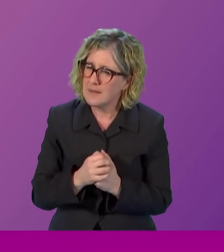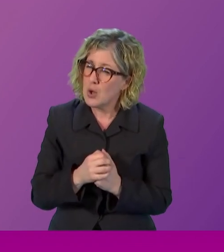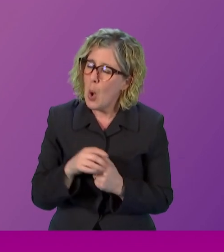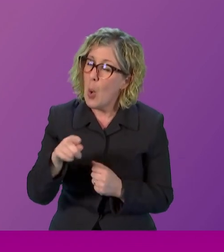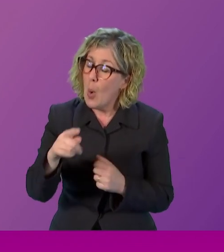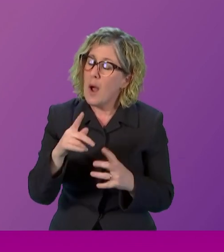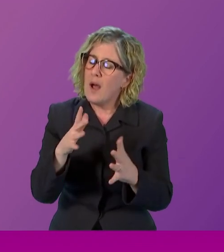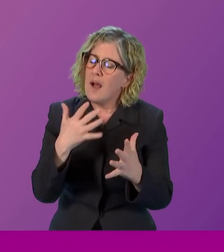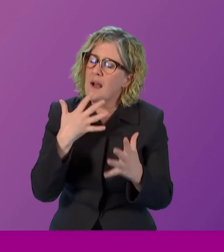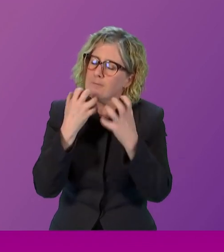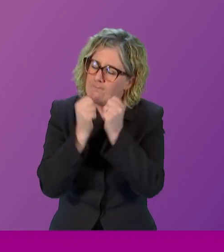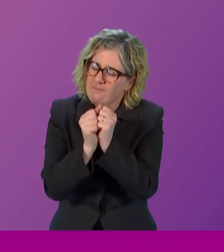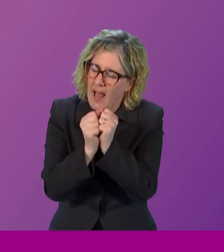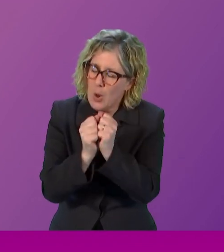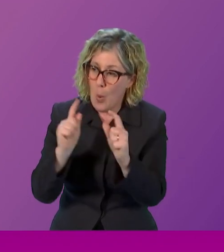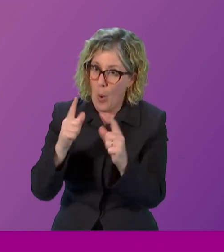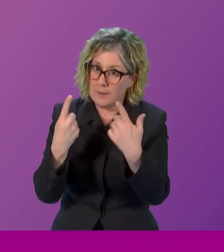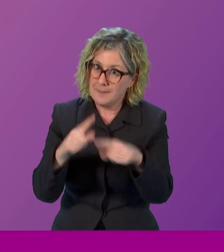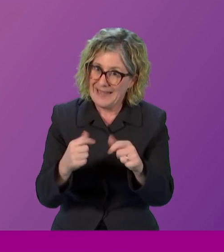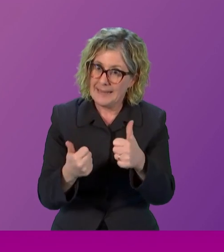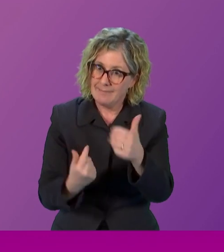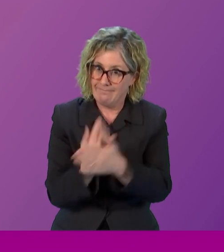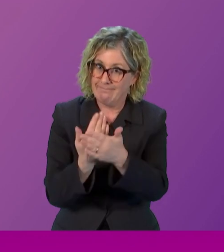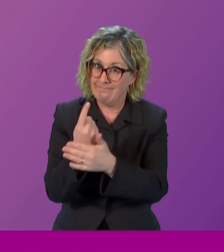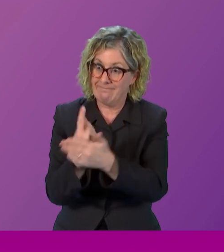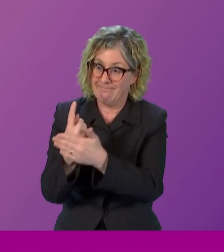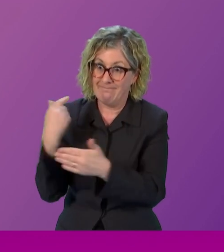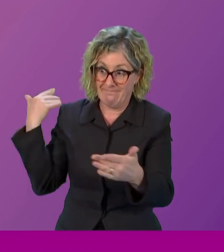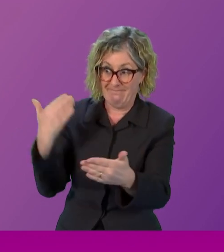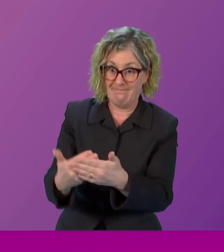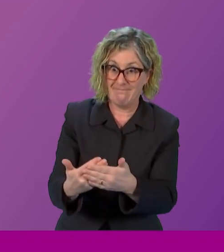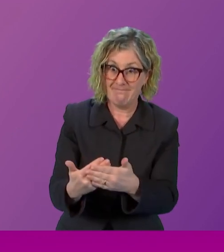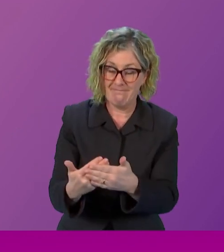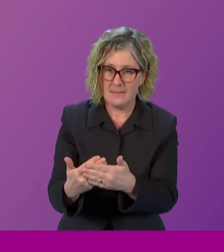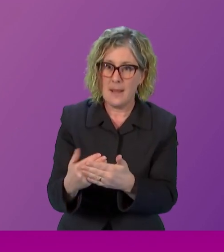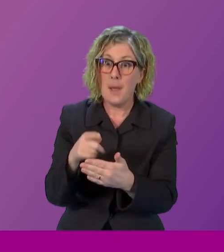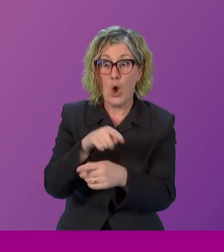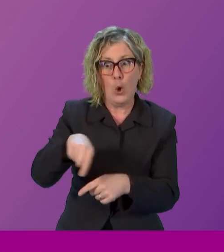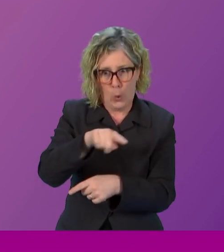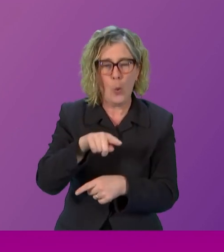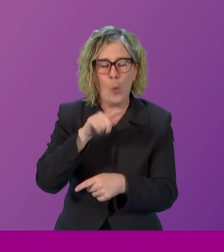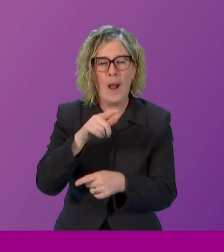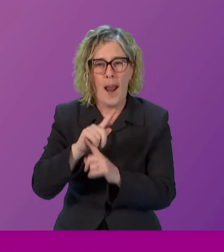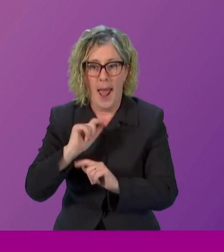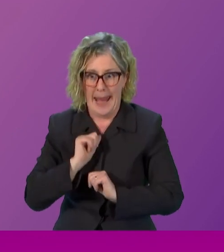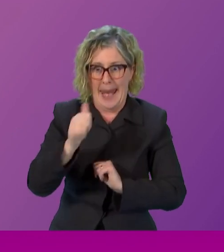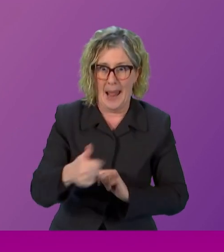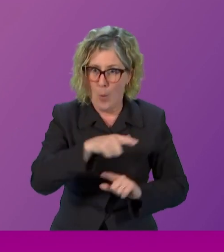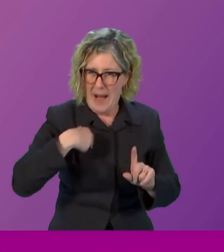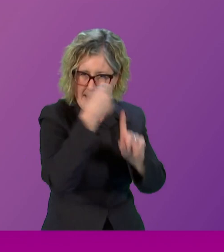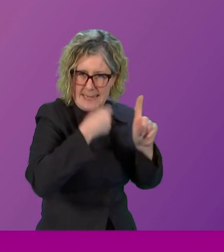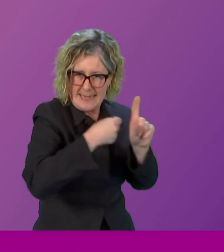been made but as you take over the baton from older women like me